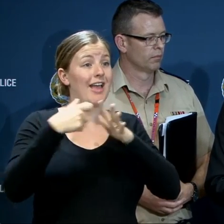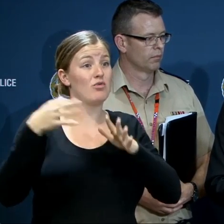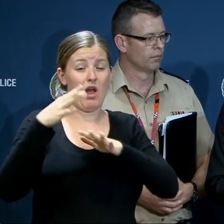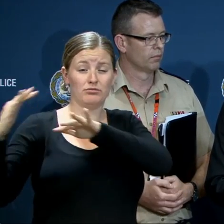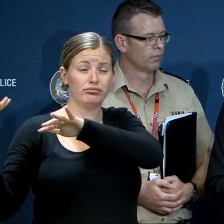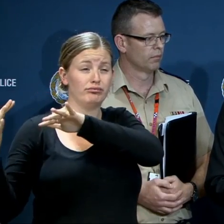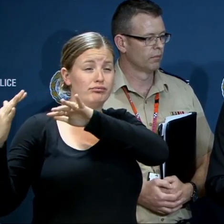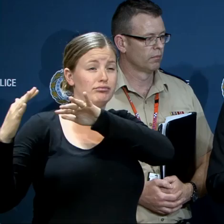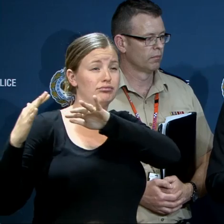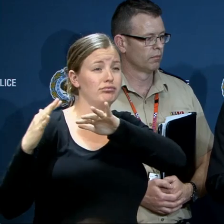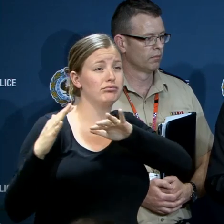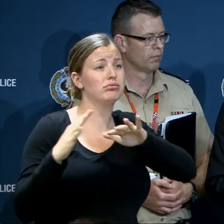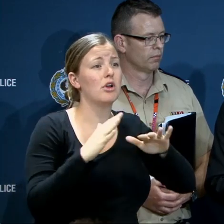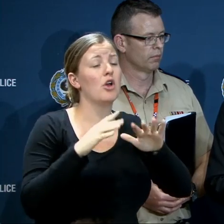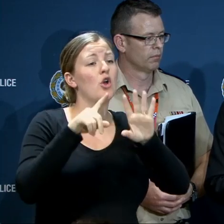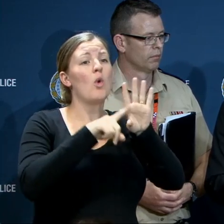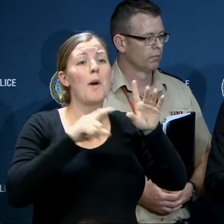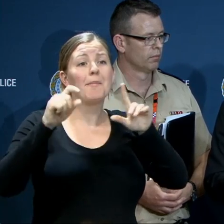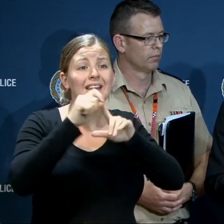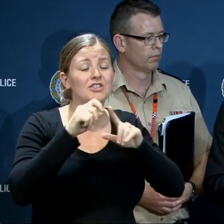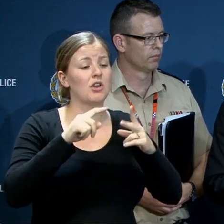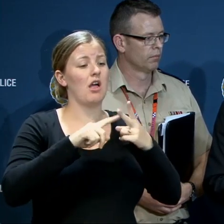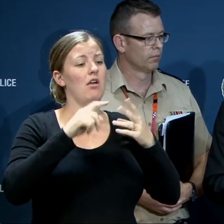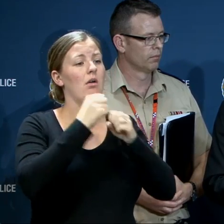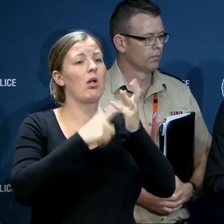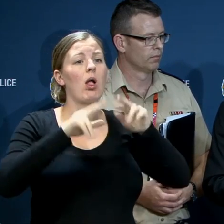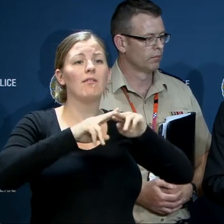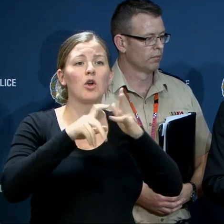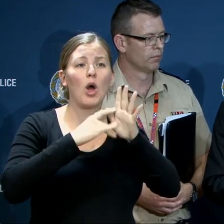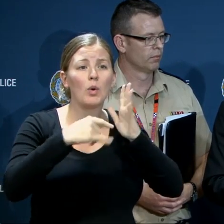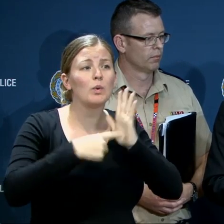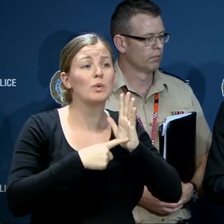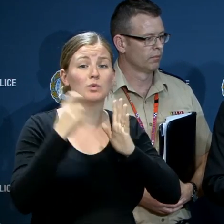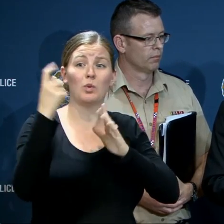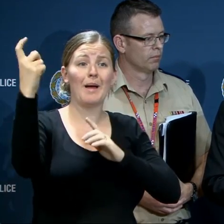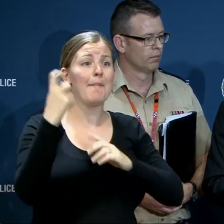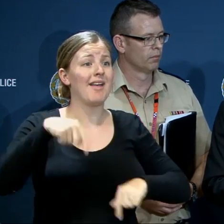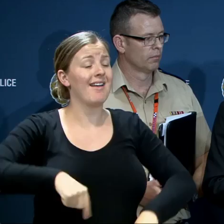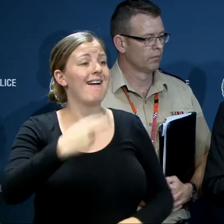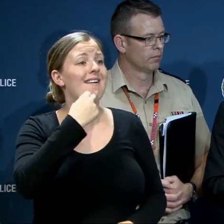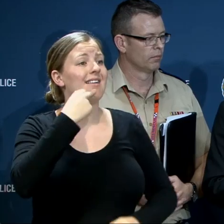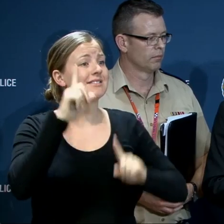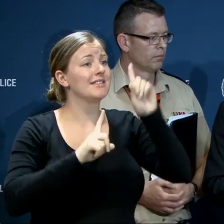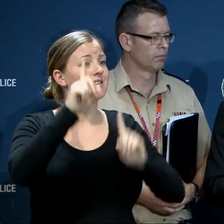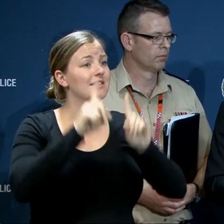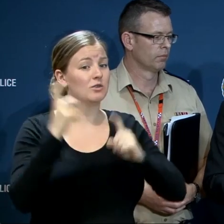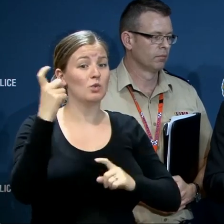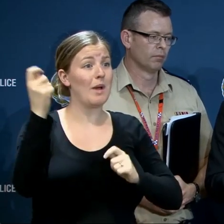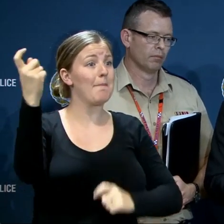Island, the lower York Peninsula, the Gulf Coasts and toward the Adelaide area we do expect